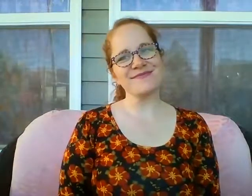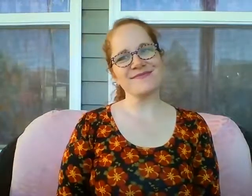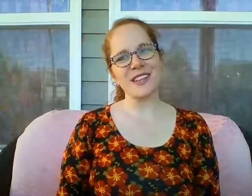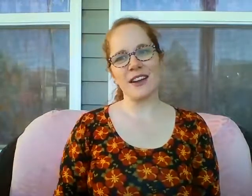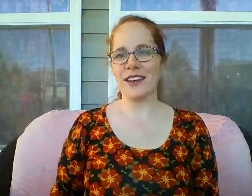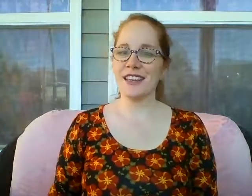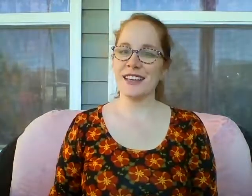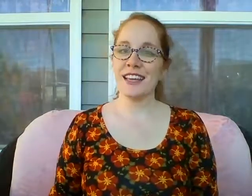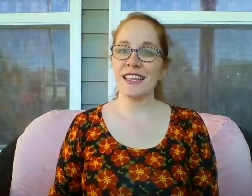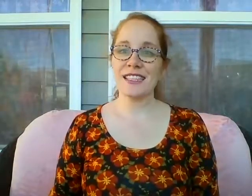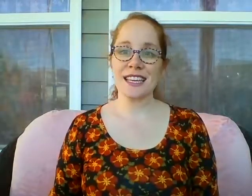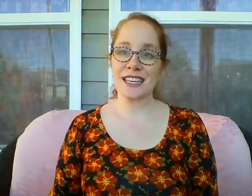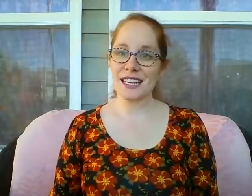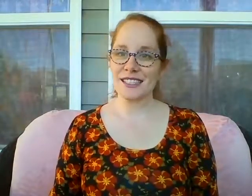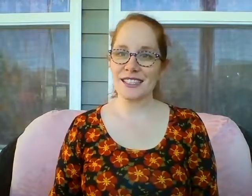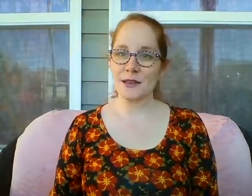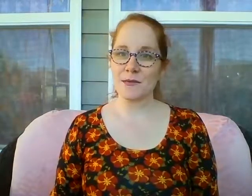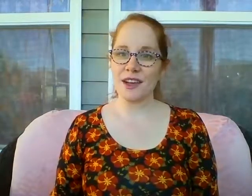All right. Take a nice deep breath.